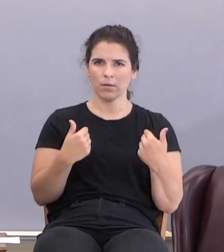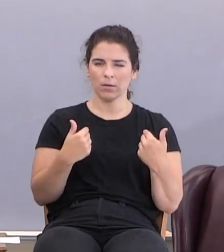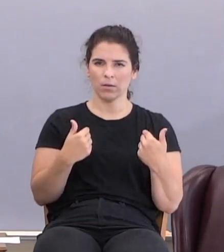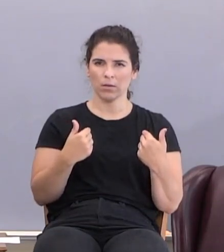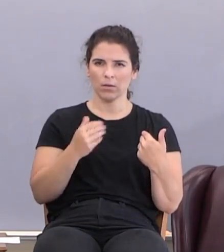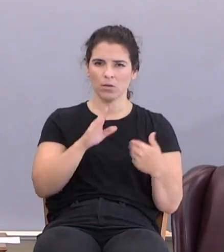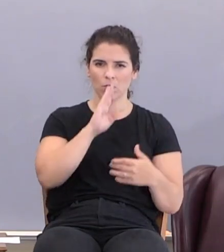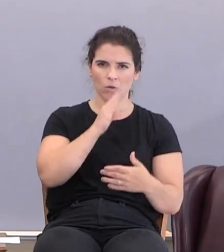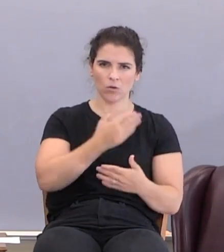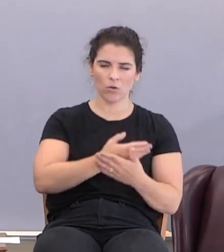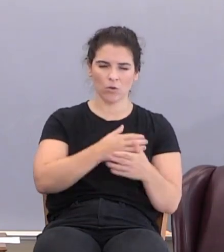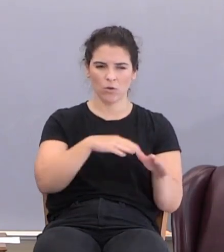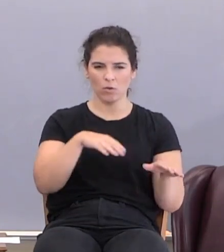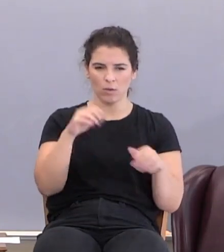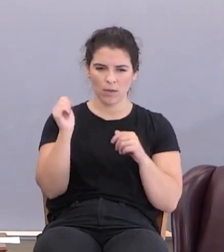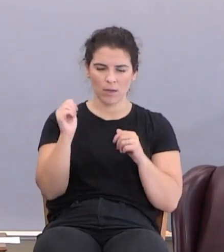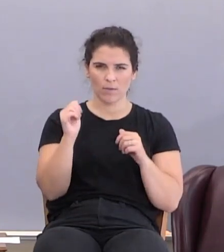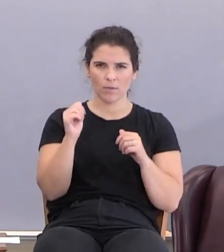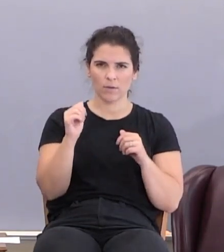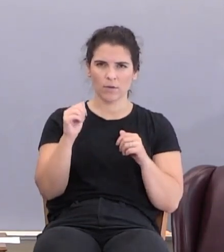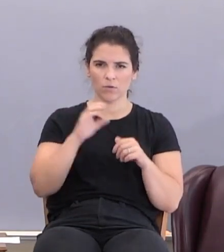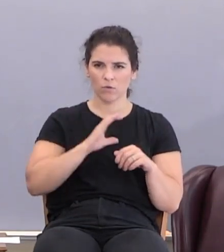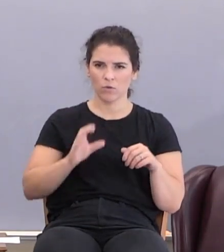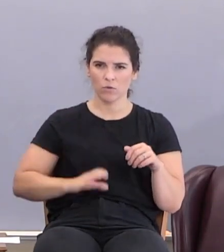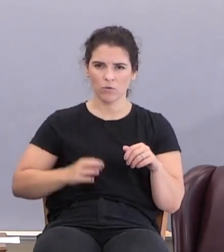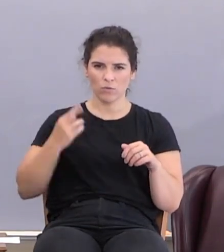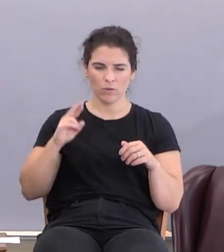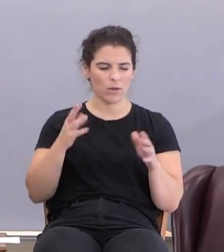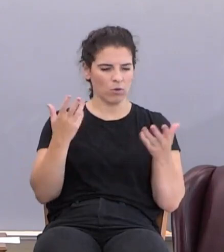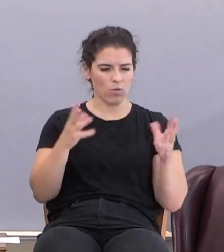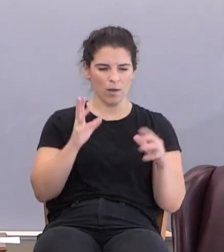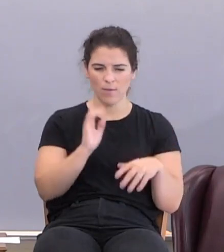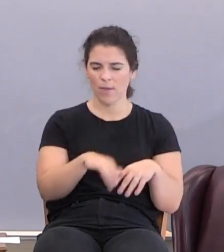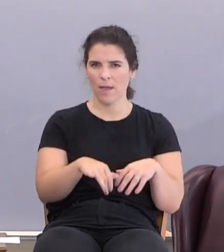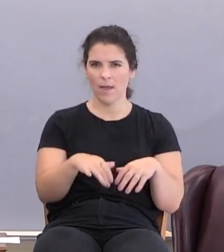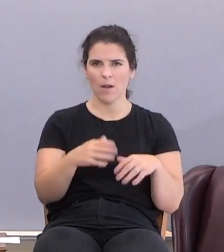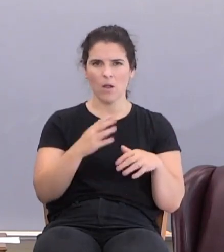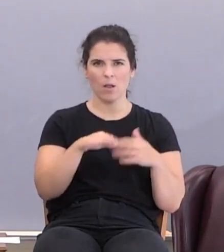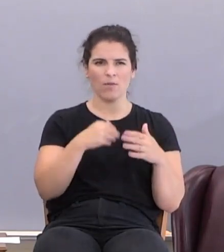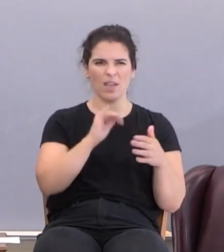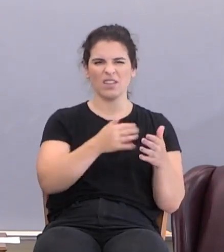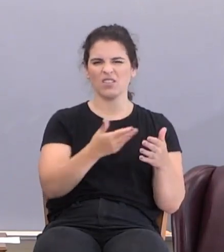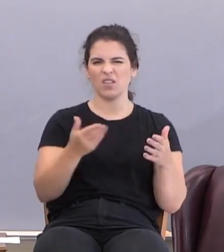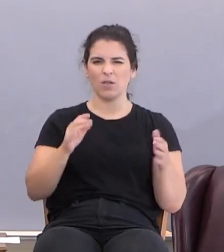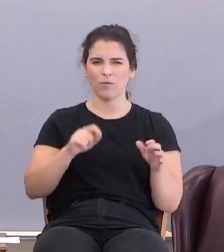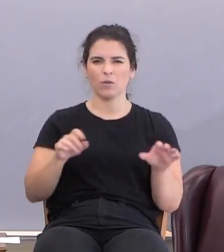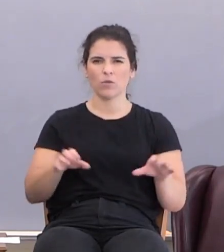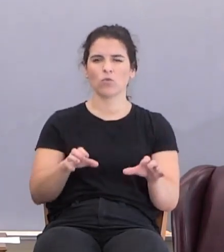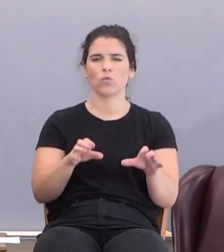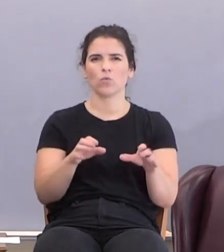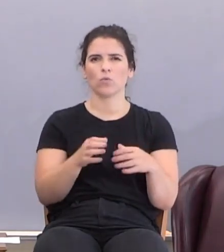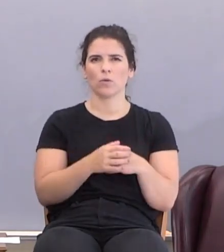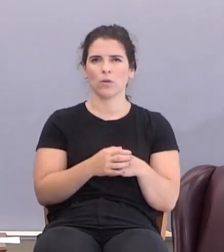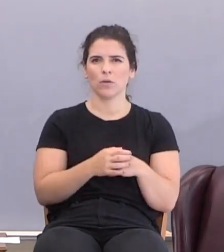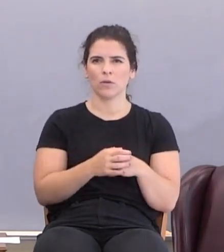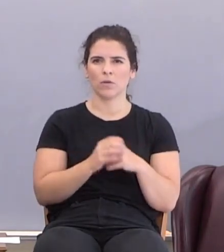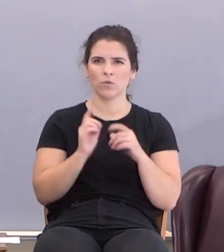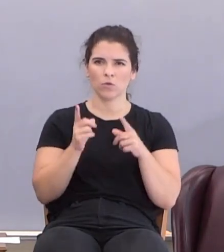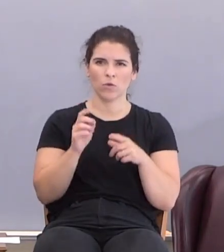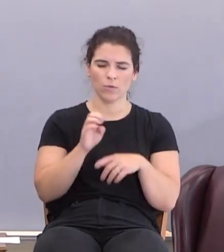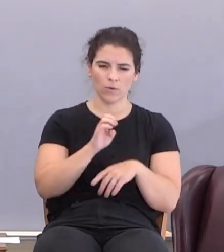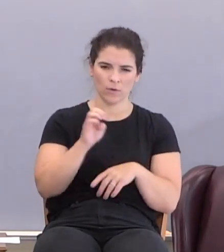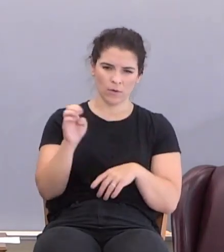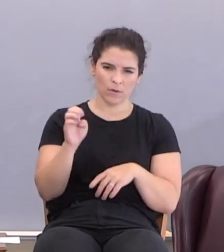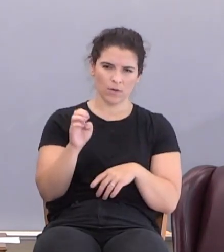Her daughter left, she said, Christianity, I don't want any of that stuff, all that stuff you got to do. And she's over in Eastern